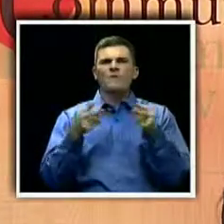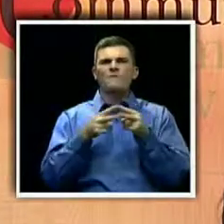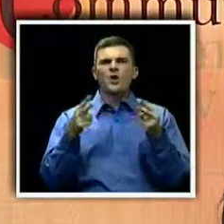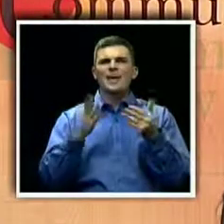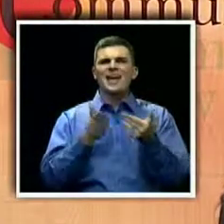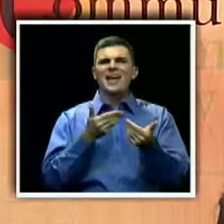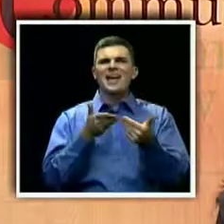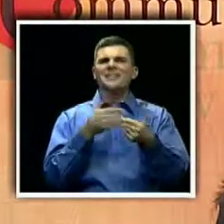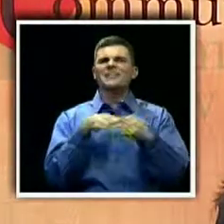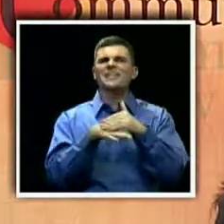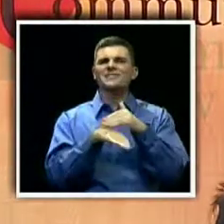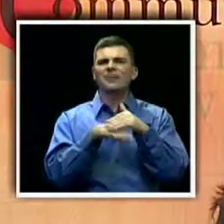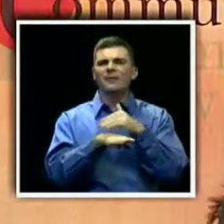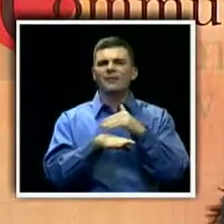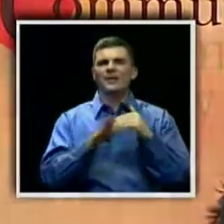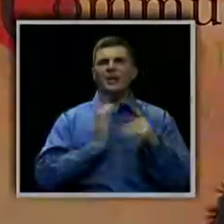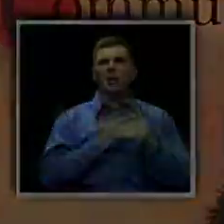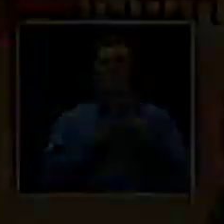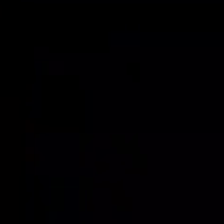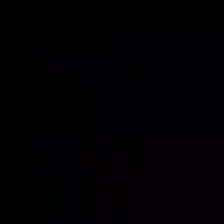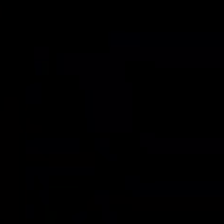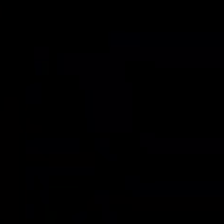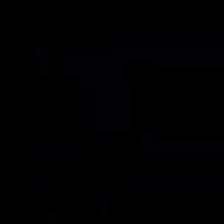our message get out very quickly.